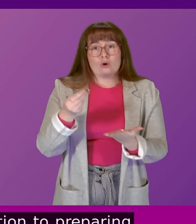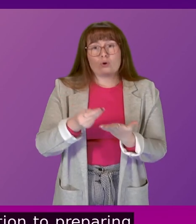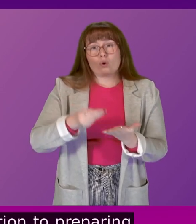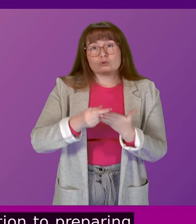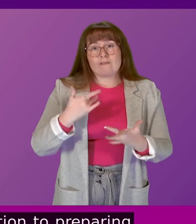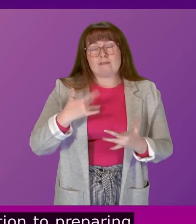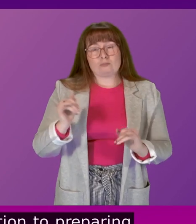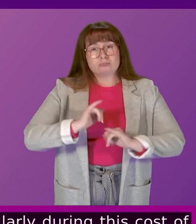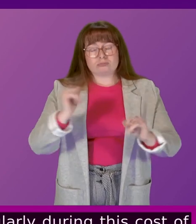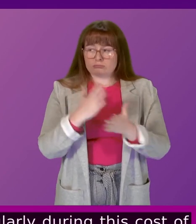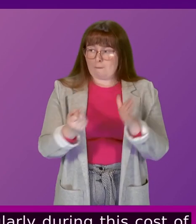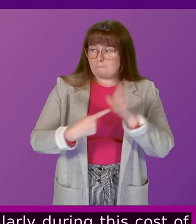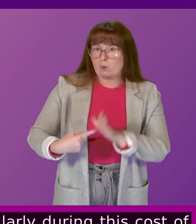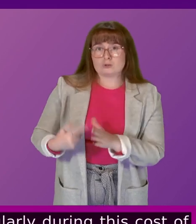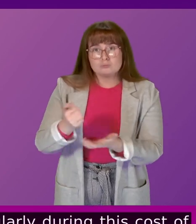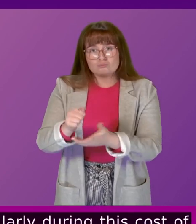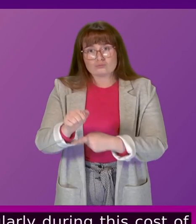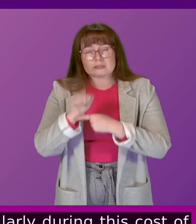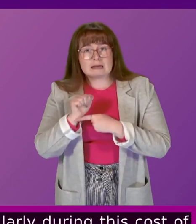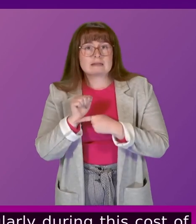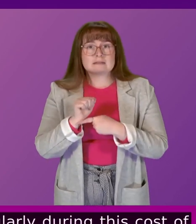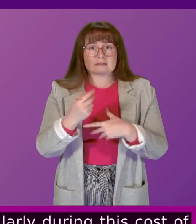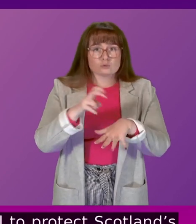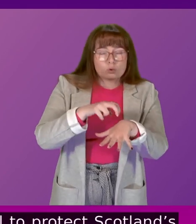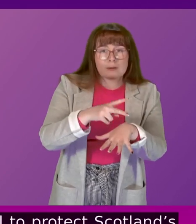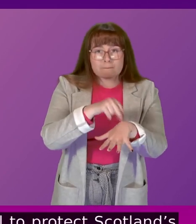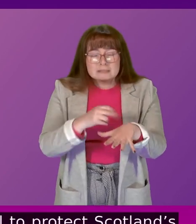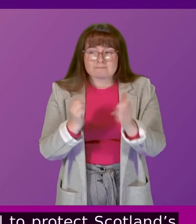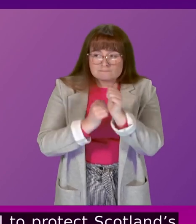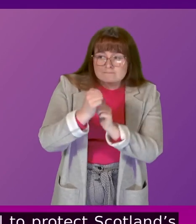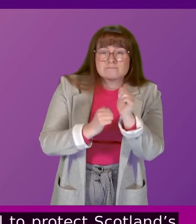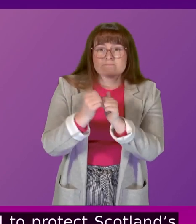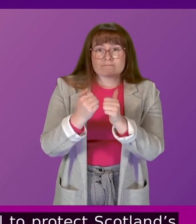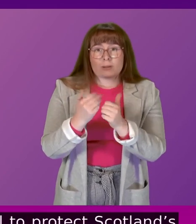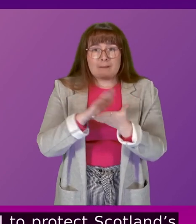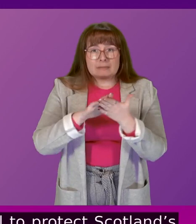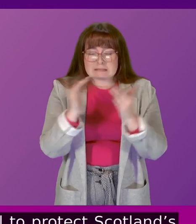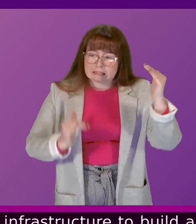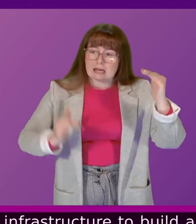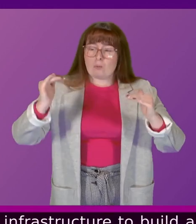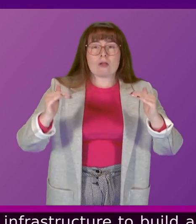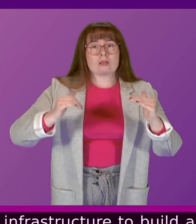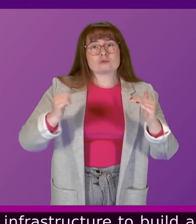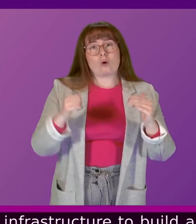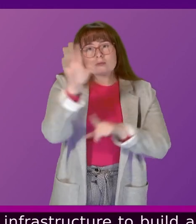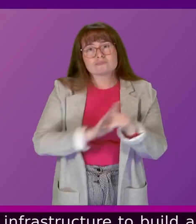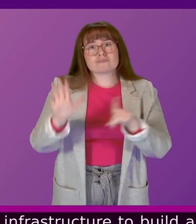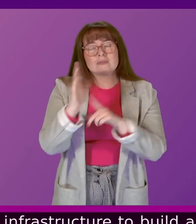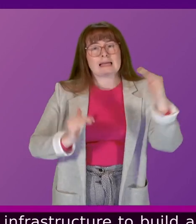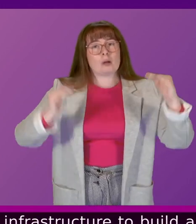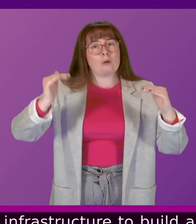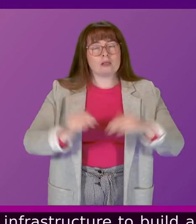crucial to protect Scotland's public services and invest in infrastructure to build a fairer more equal and prosperous Scotland? Cabinet Secretary.